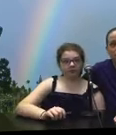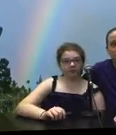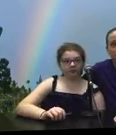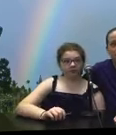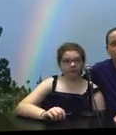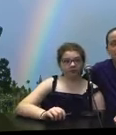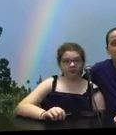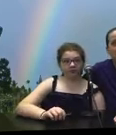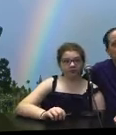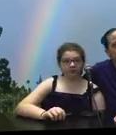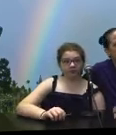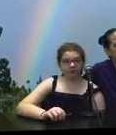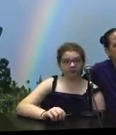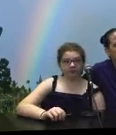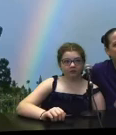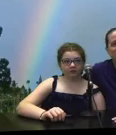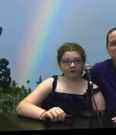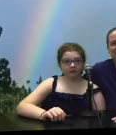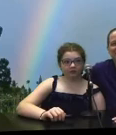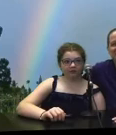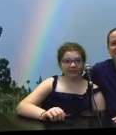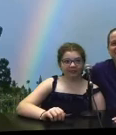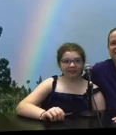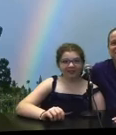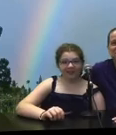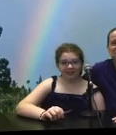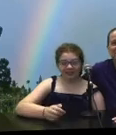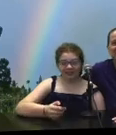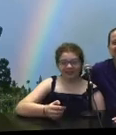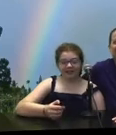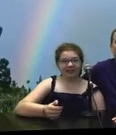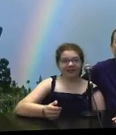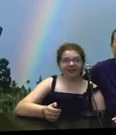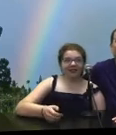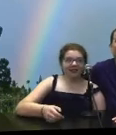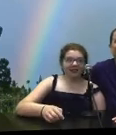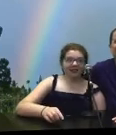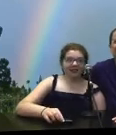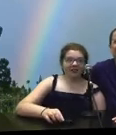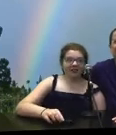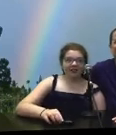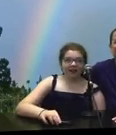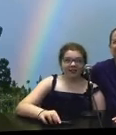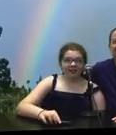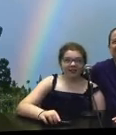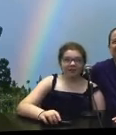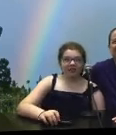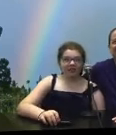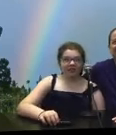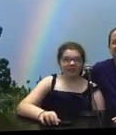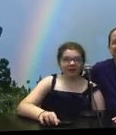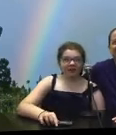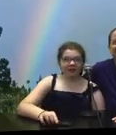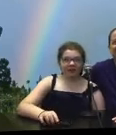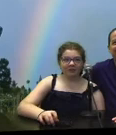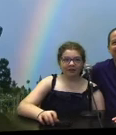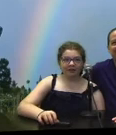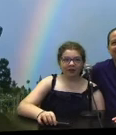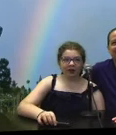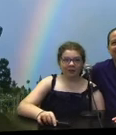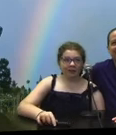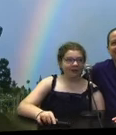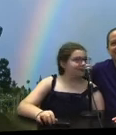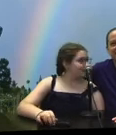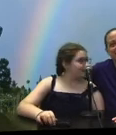Braylon Heitman and Harmony Jensen enjoy your day lunch today today is ham and cheese croissant thanks for